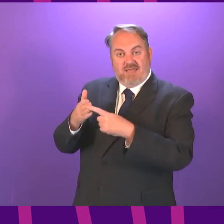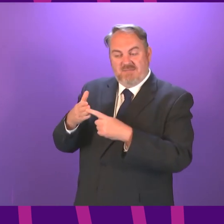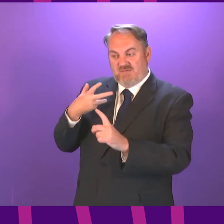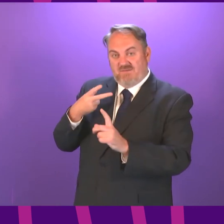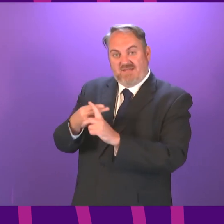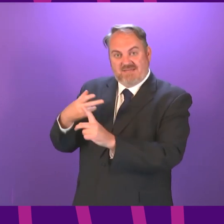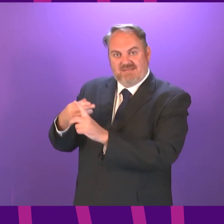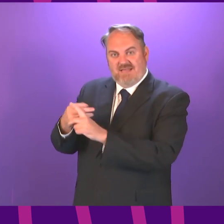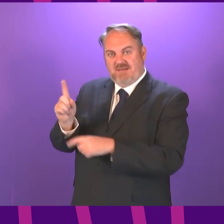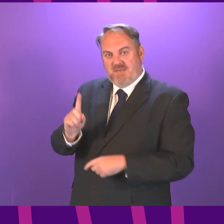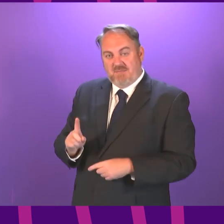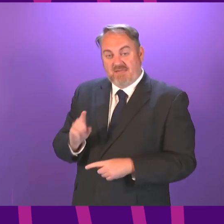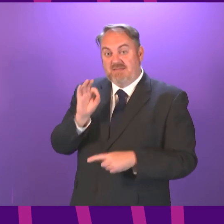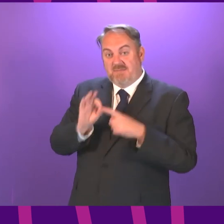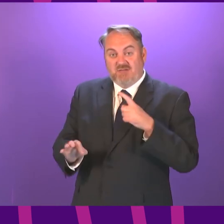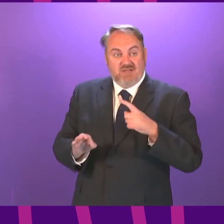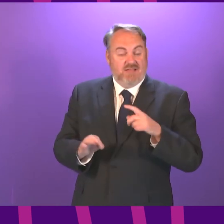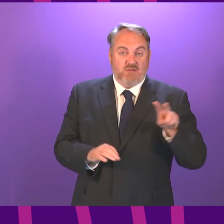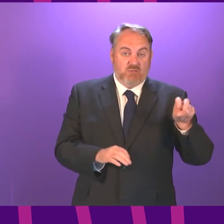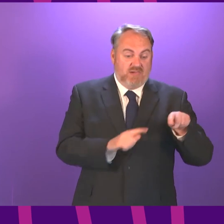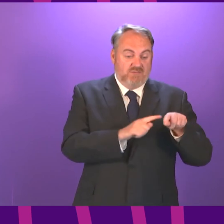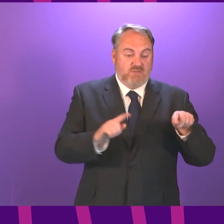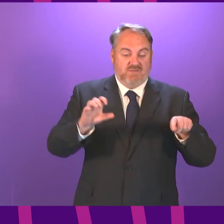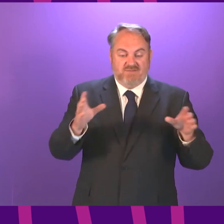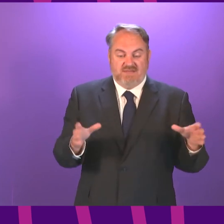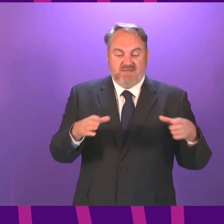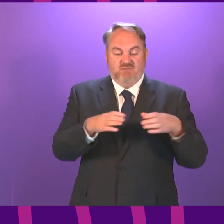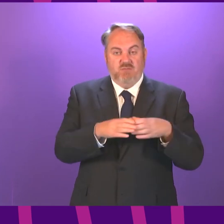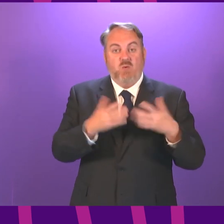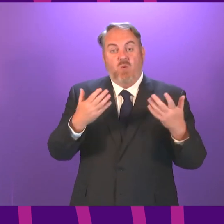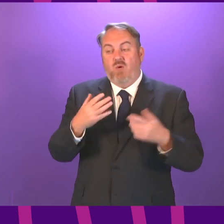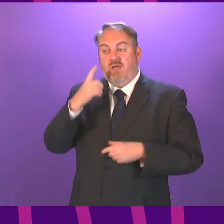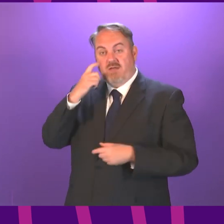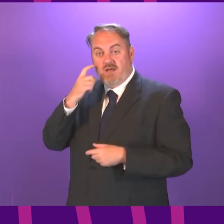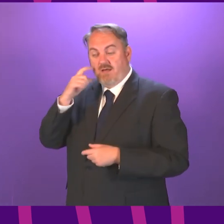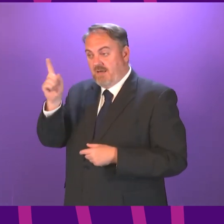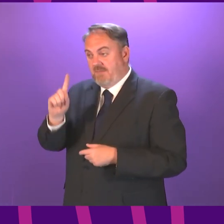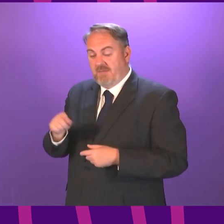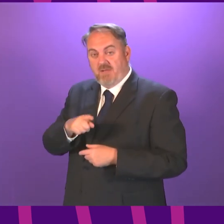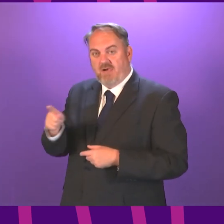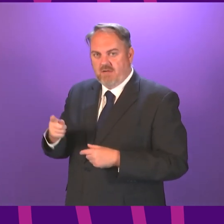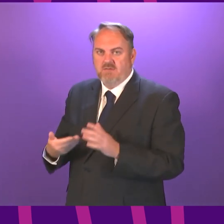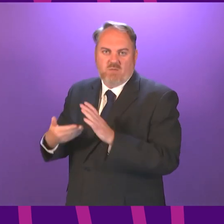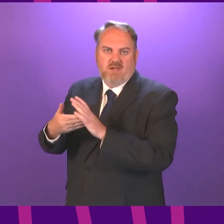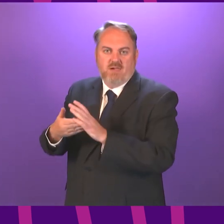the younger groups in the population that is going extremely well but as we come out of this pandemic there's no doubt that